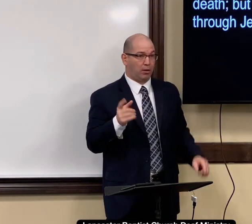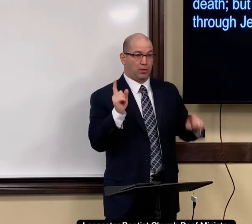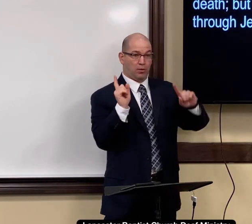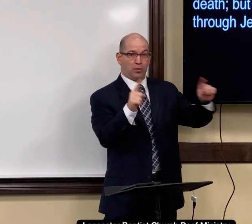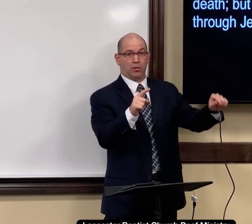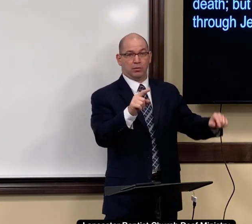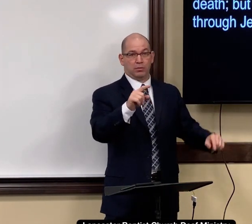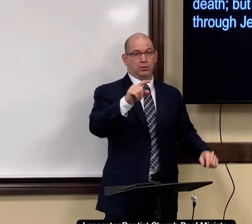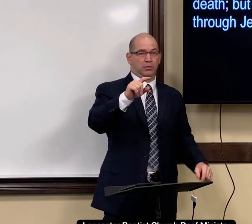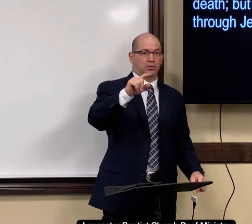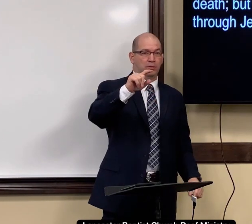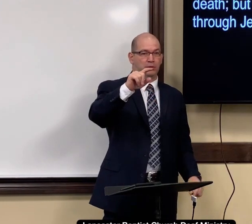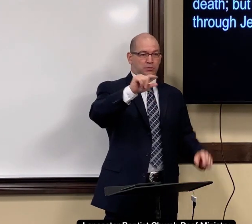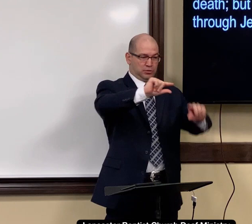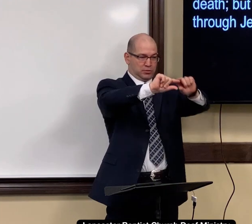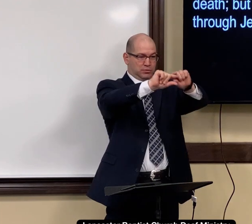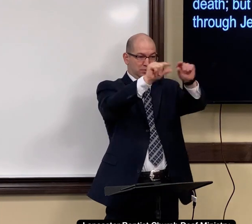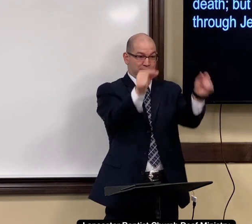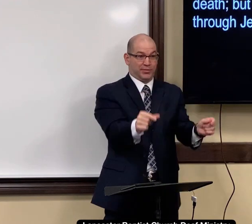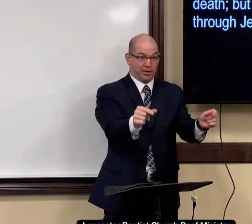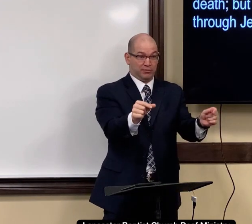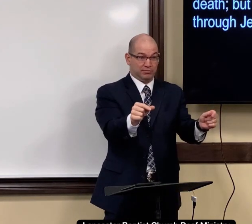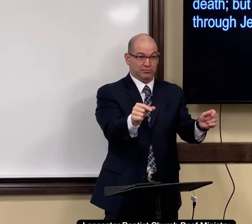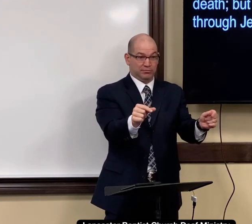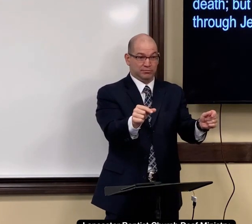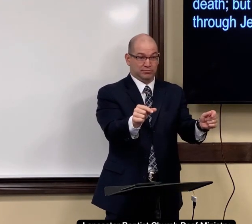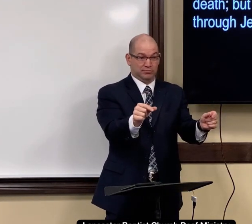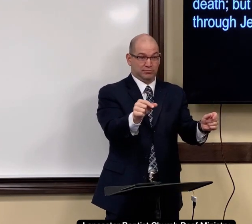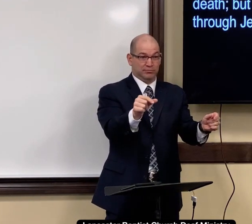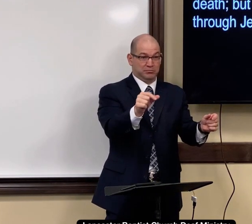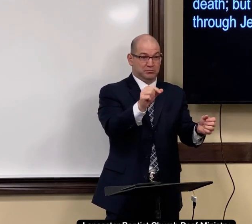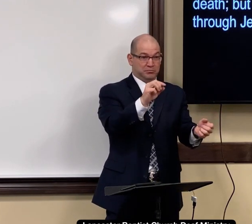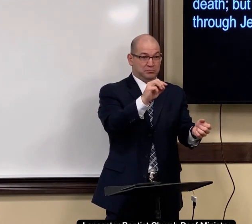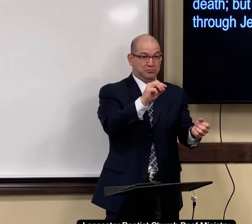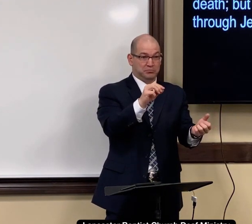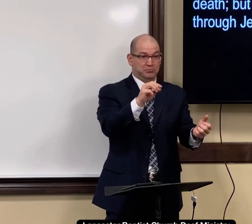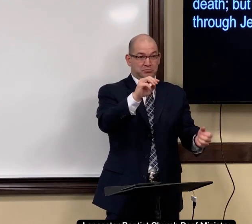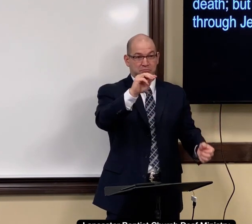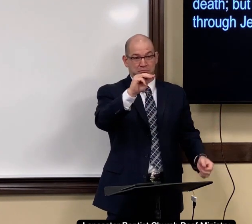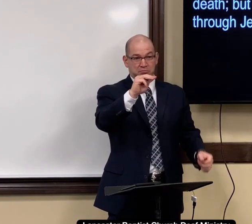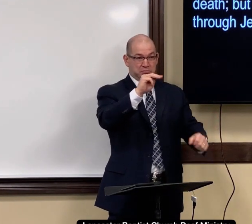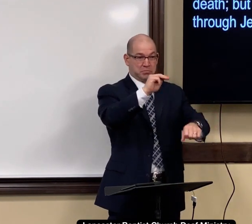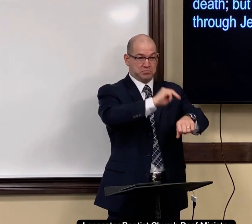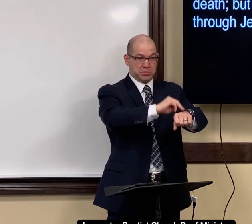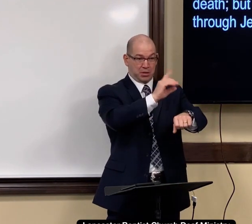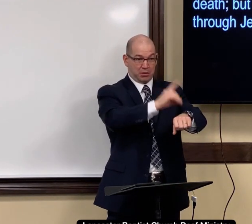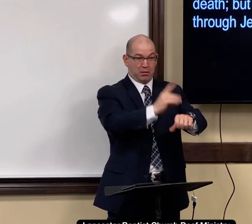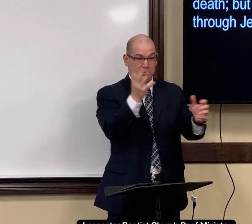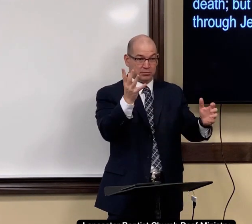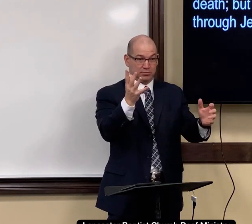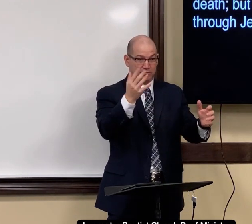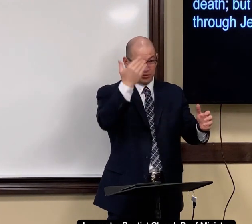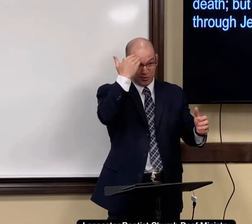go to McDonald's, McDonald's,